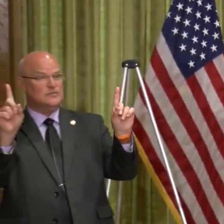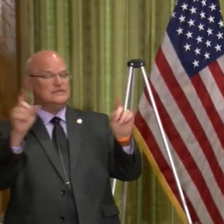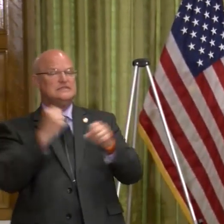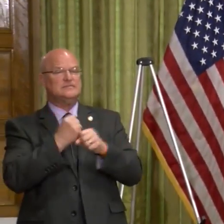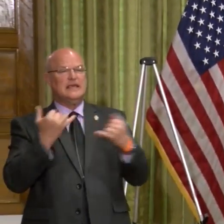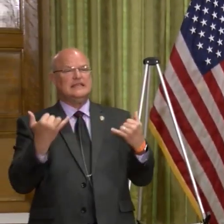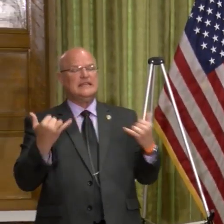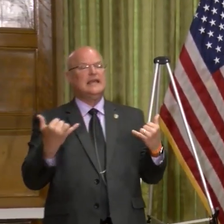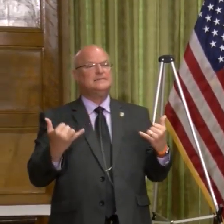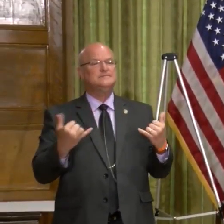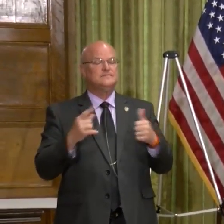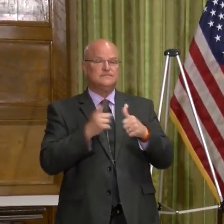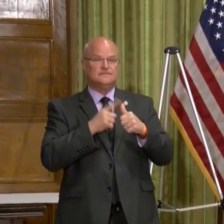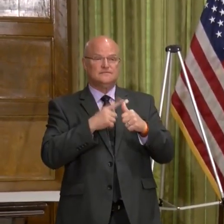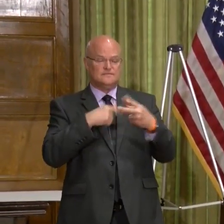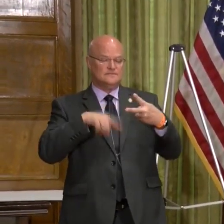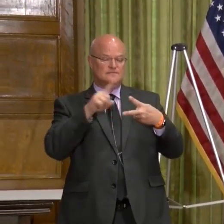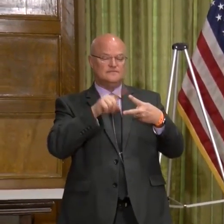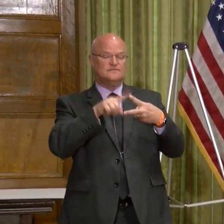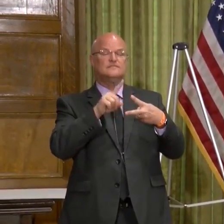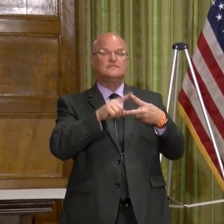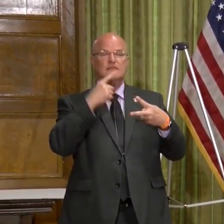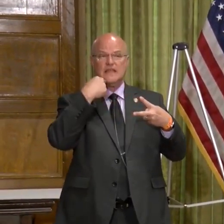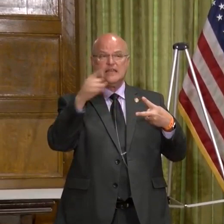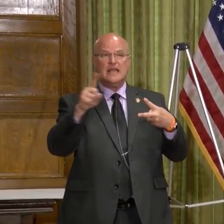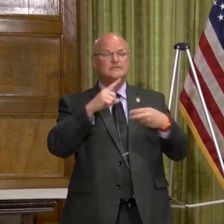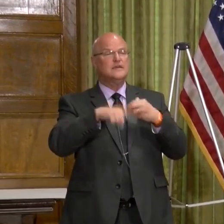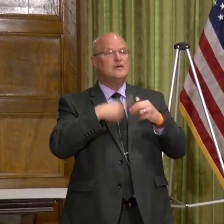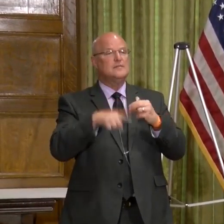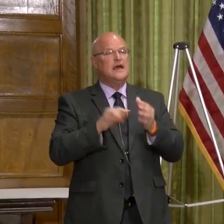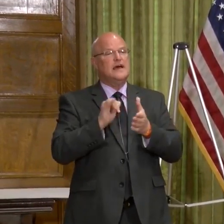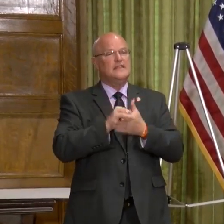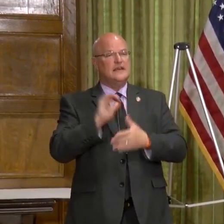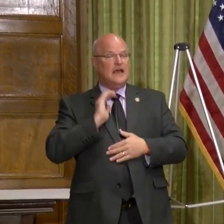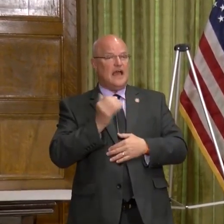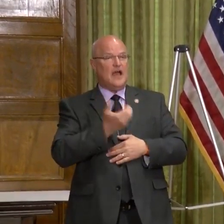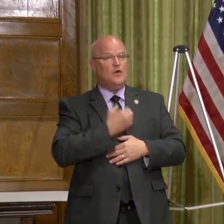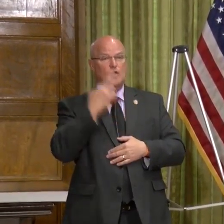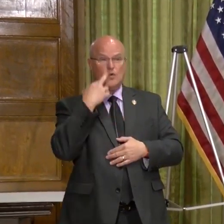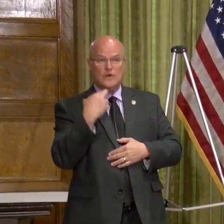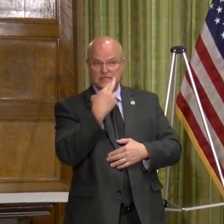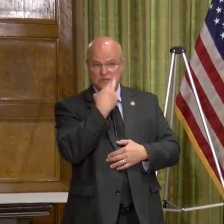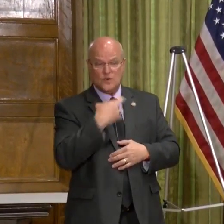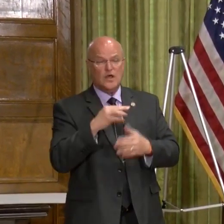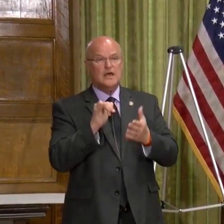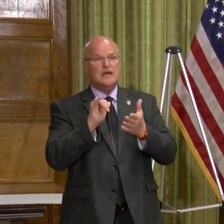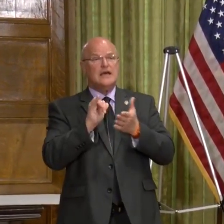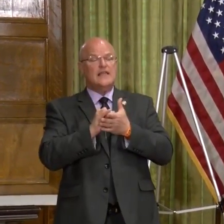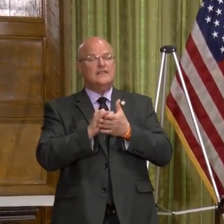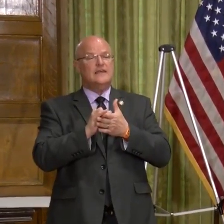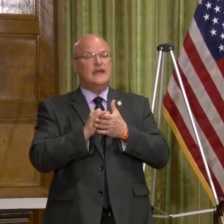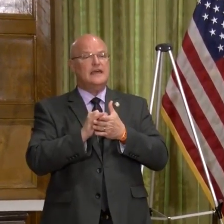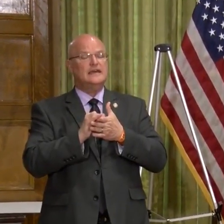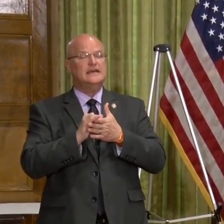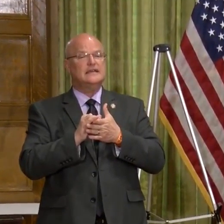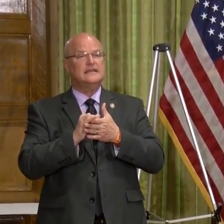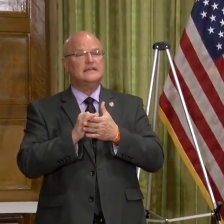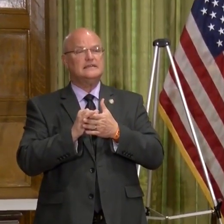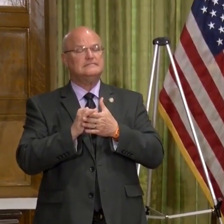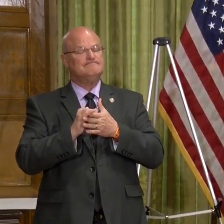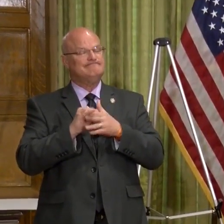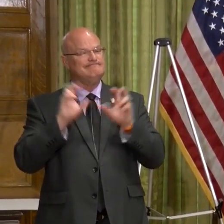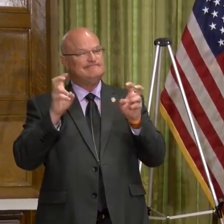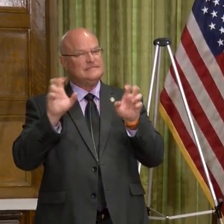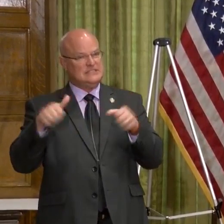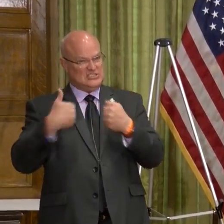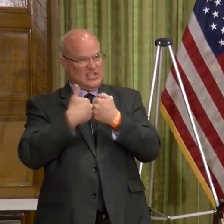make today. The first announcement is in reference to our restaurants that have been challenged.